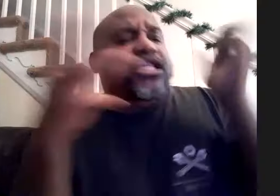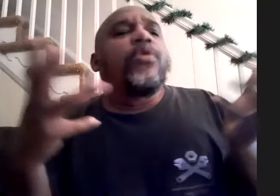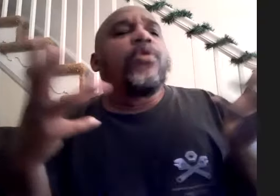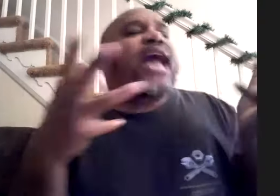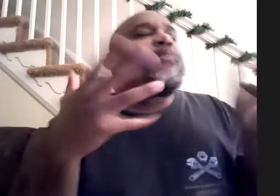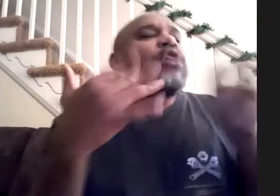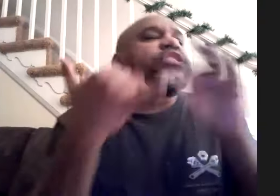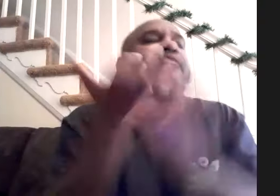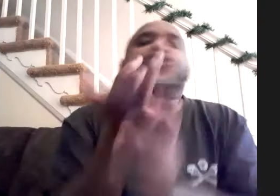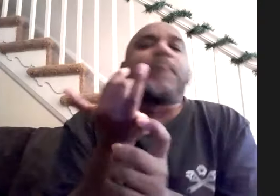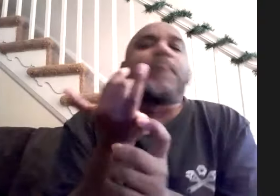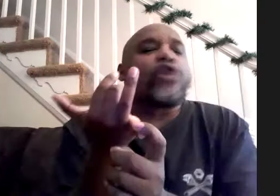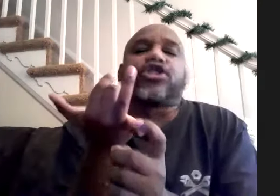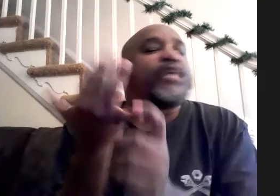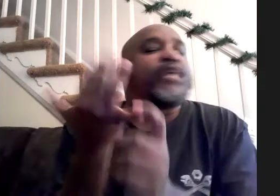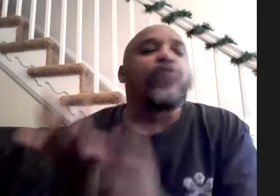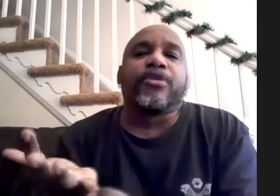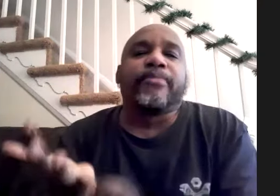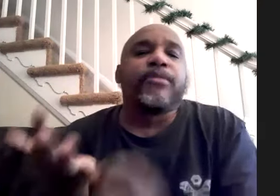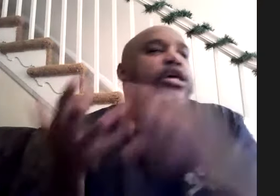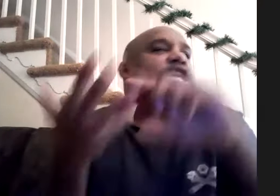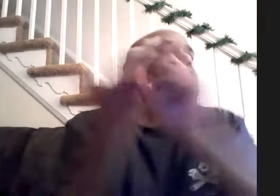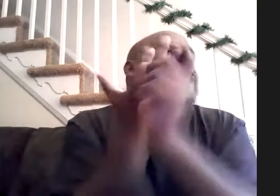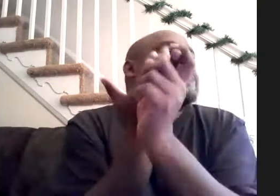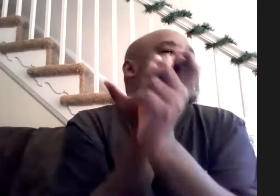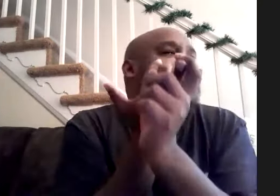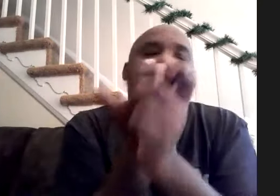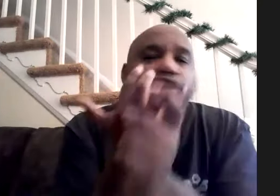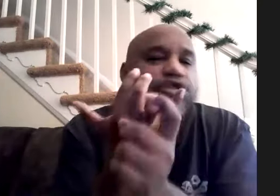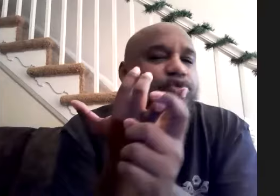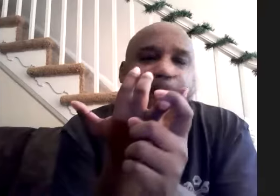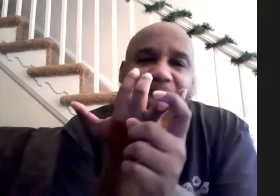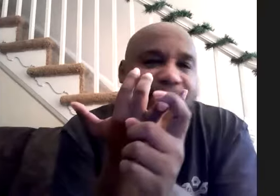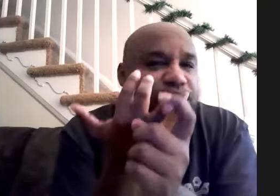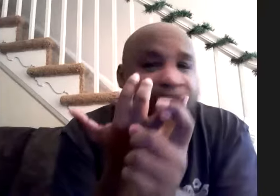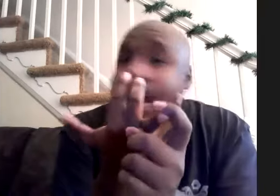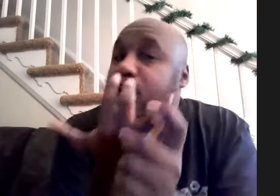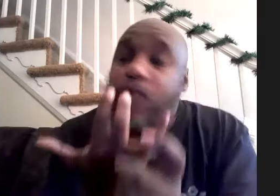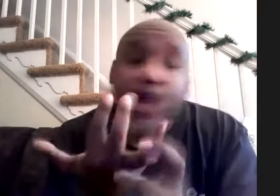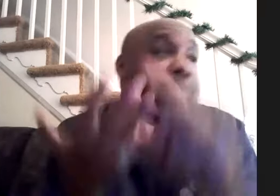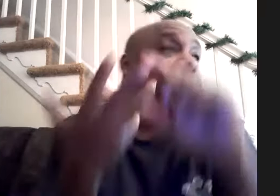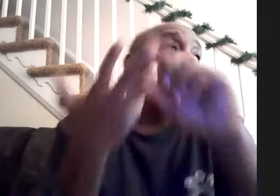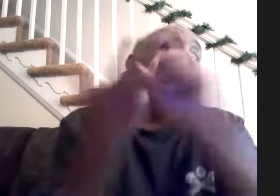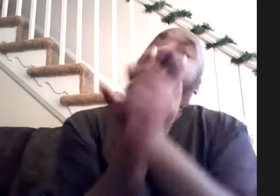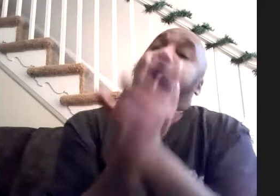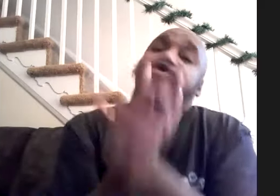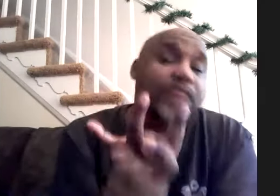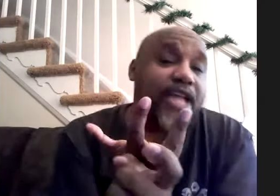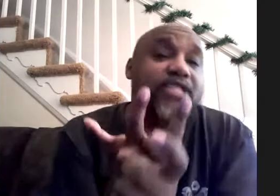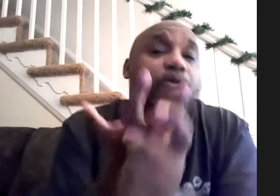what would happen was he'd have school band rehearsal i'd go with him he'd have band rehearsals with the bands he was in i would go with him he taught drum lessons i would